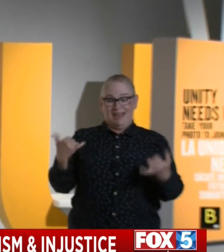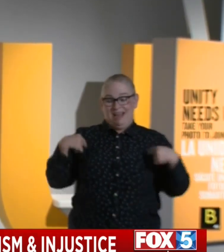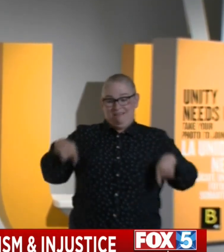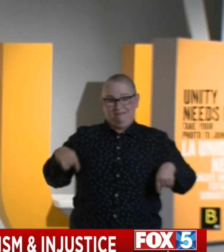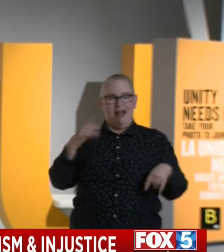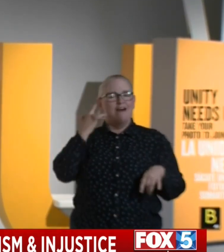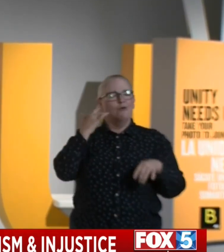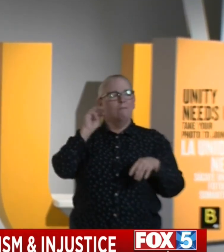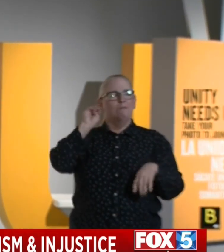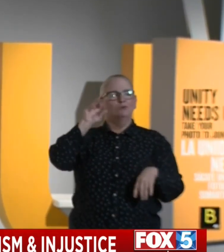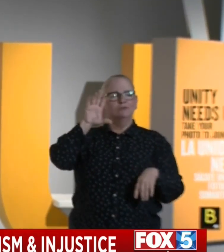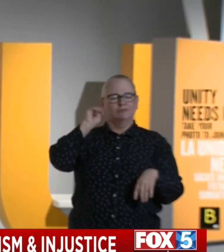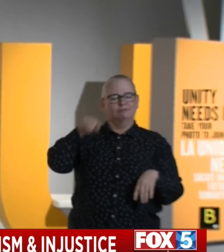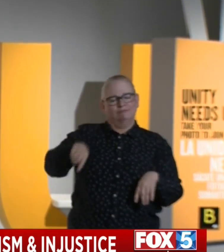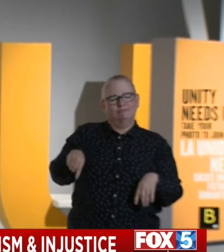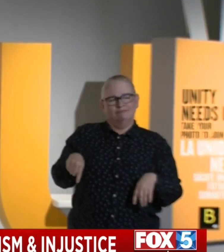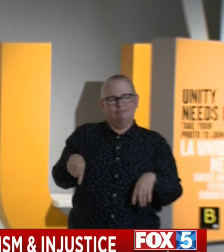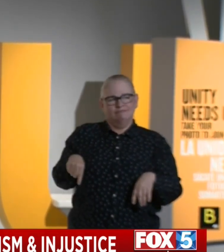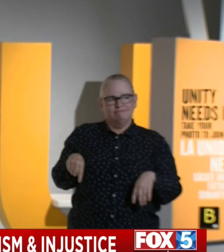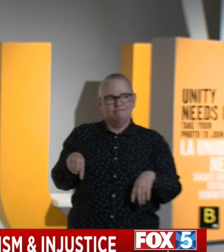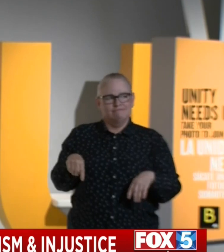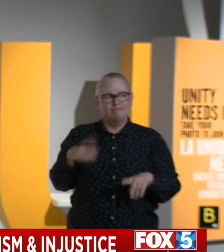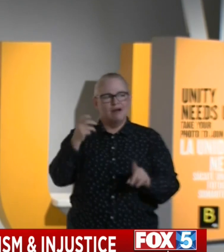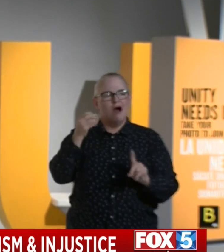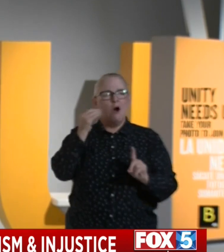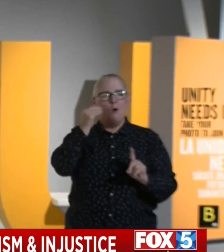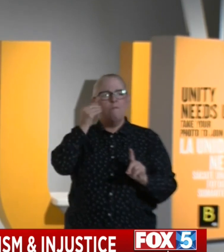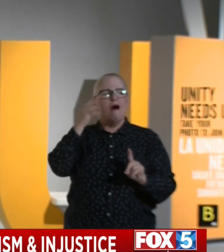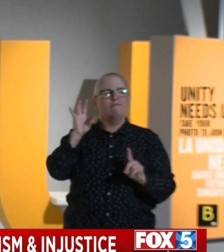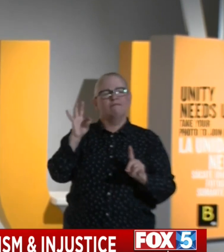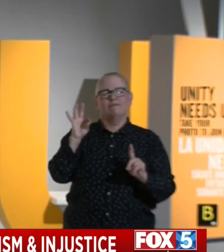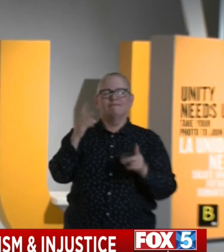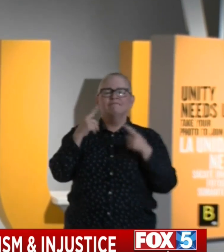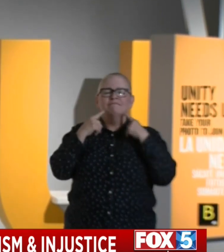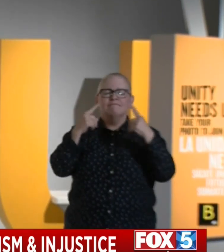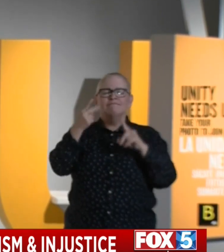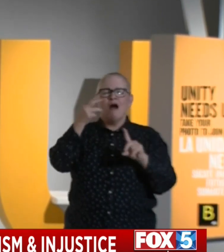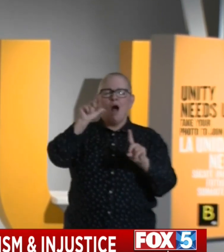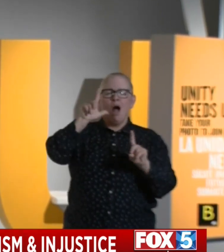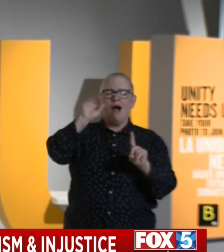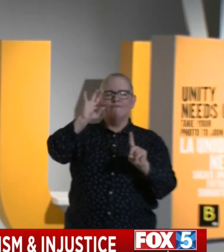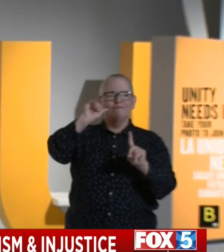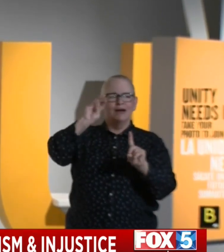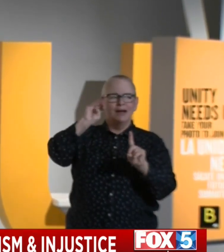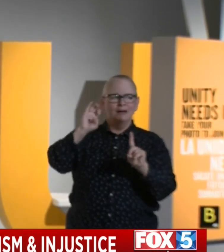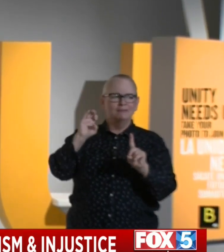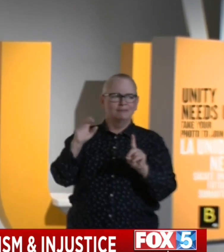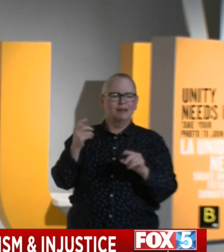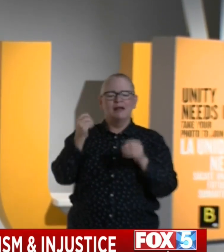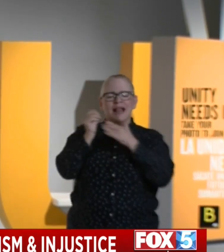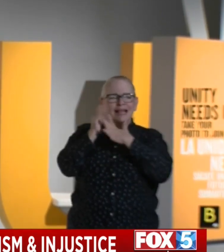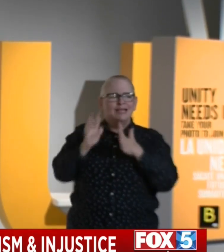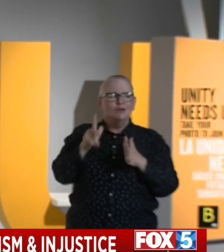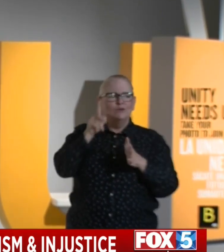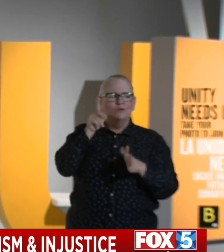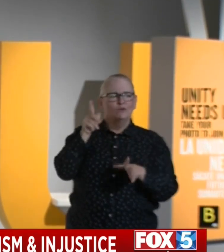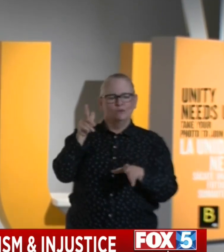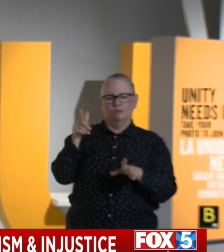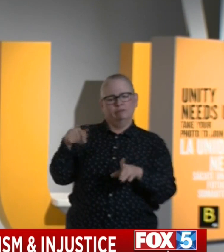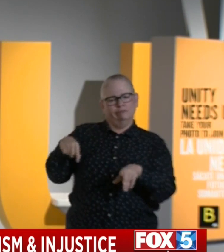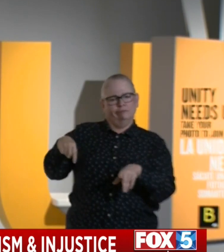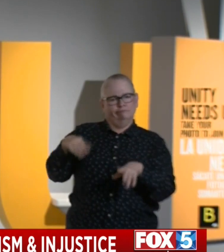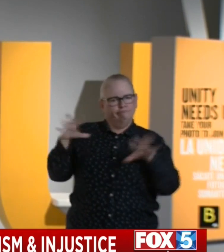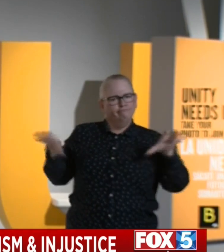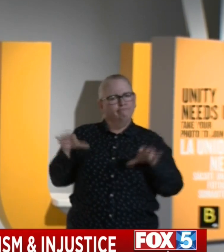California Hall of Fame of some of the most inspired leaders that have left their mark on history that happened to have a strong identity